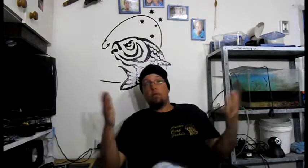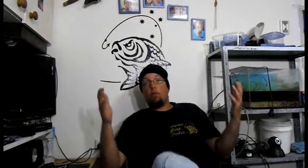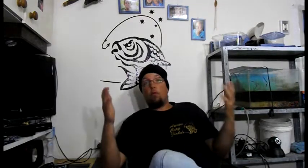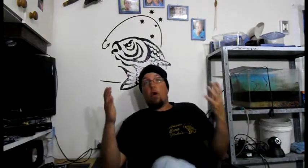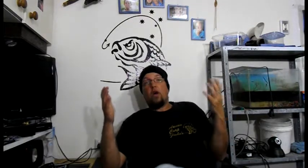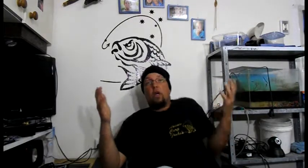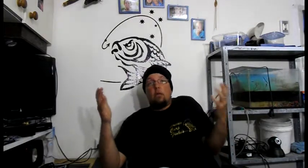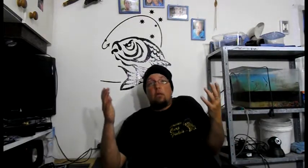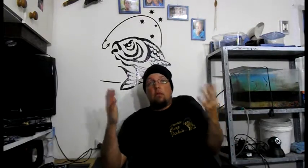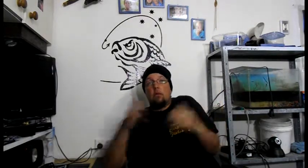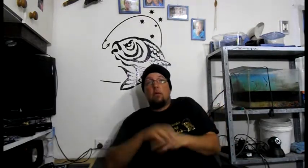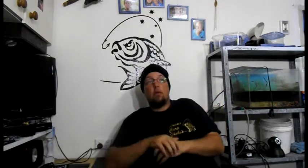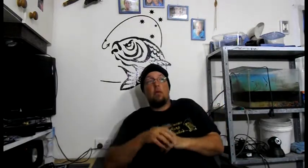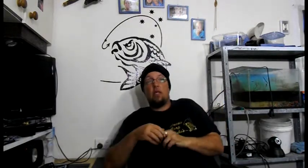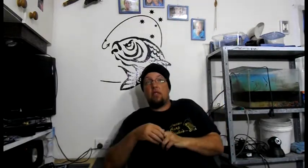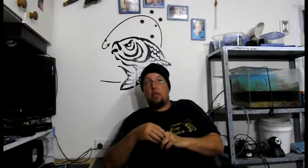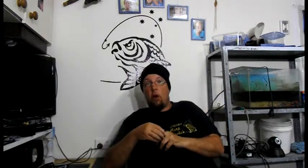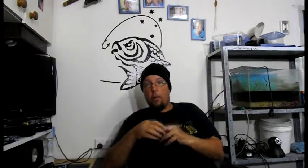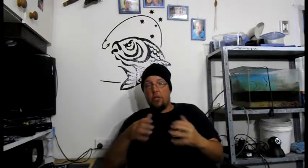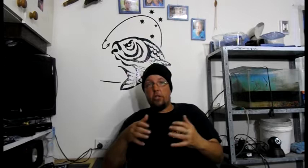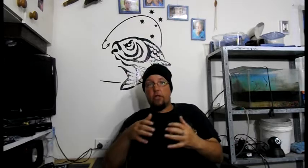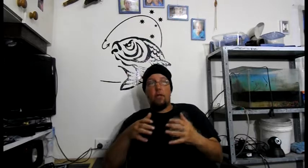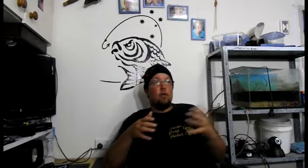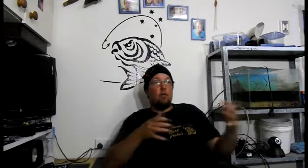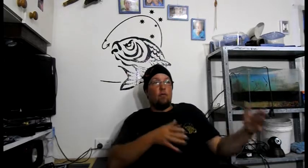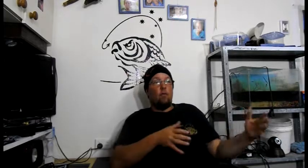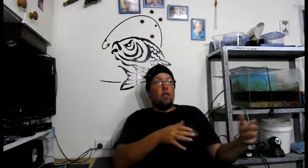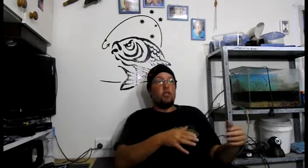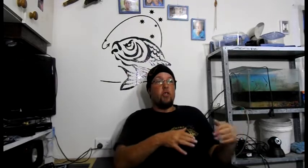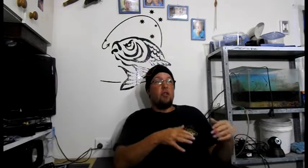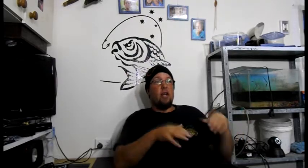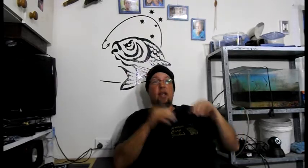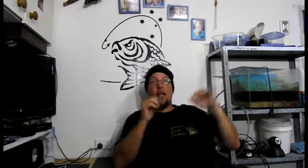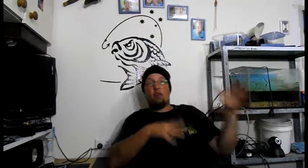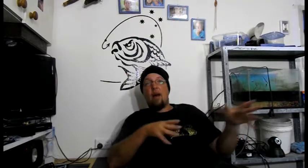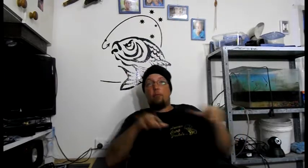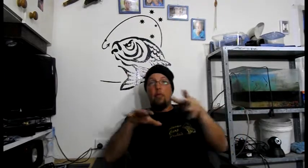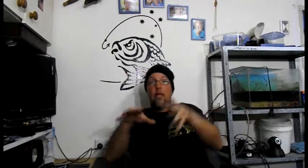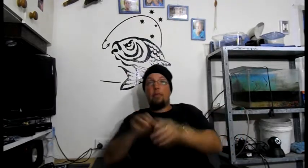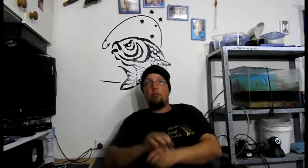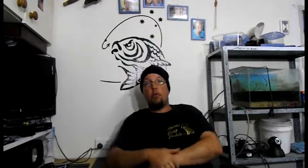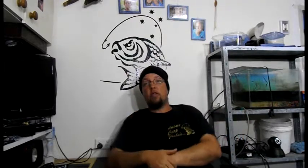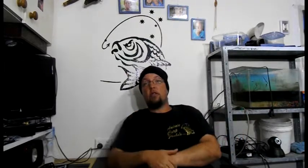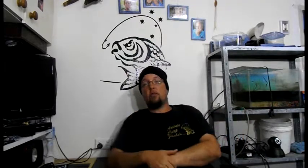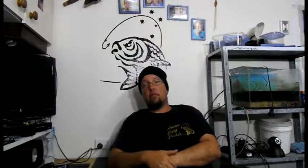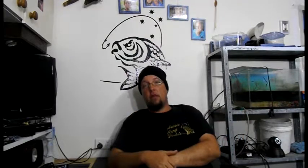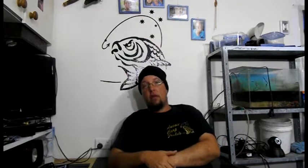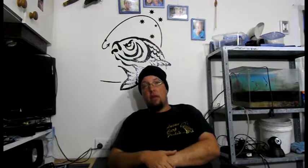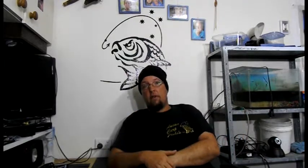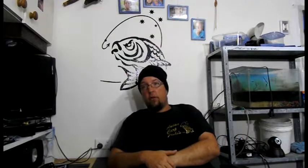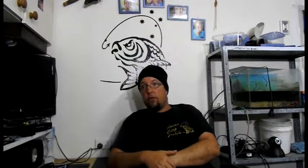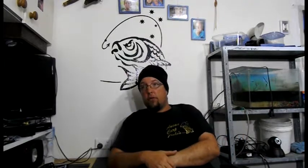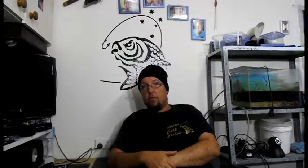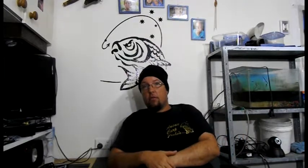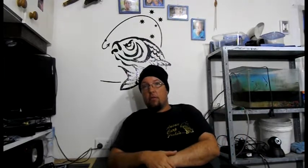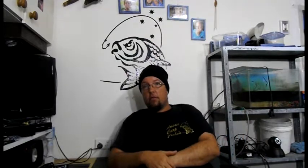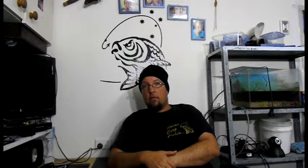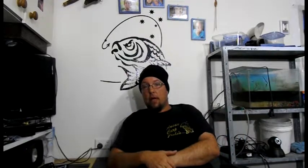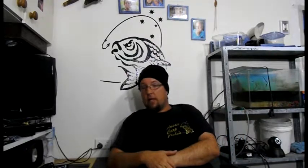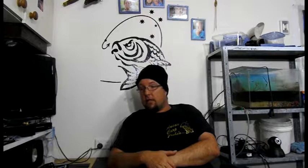Why not? It's an option. Why just turn around and go to that crap. When they could be put into. Food. Uh. Into